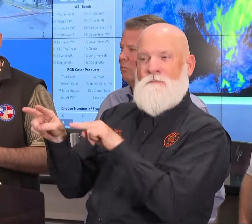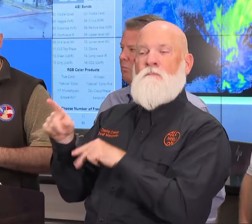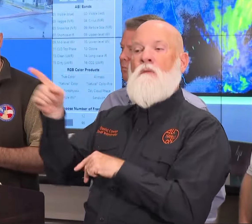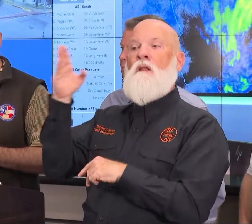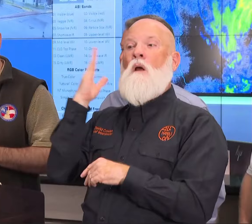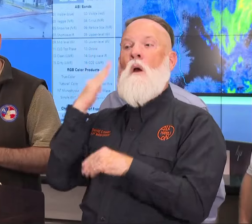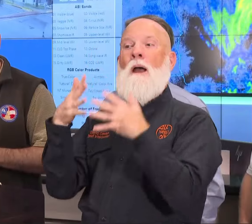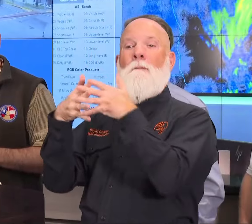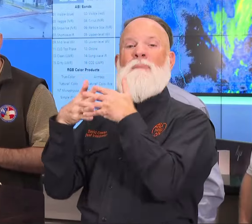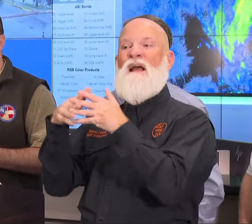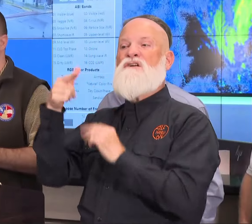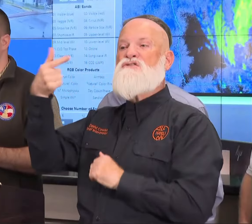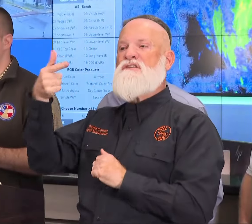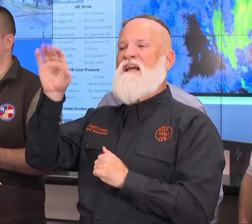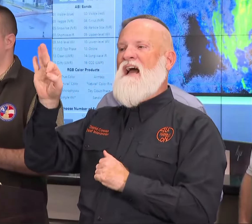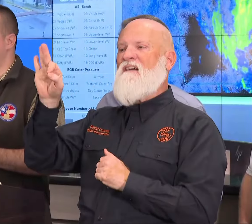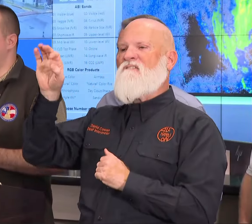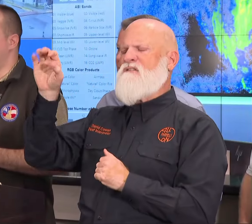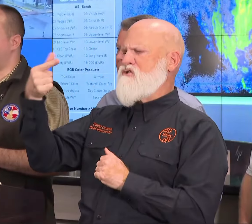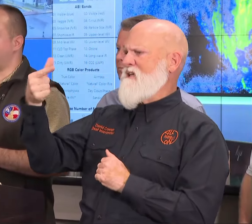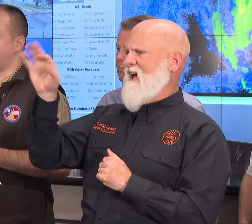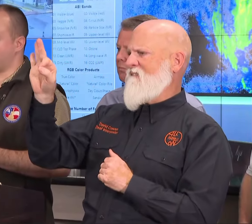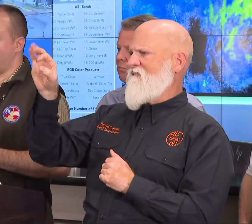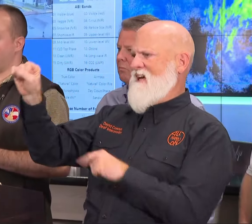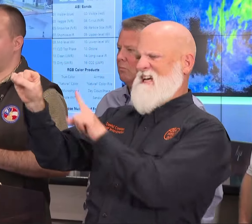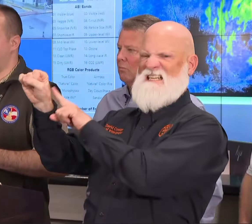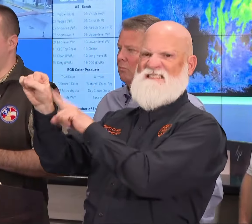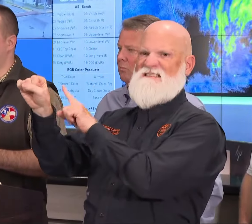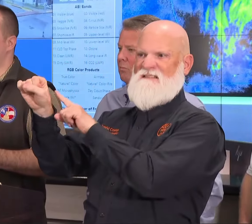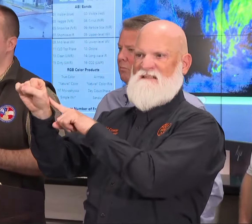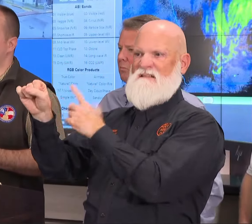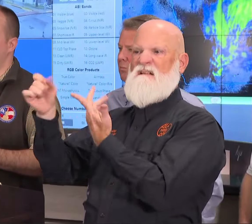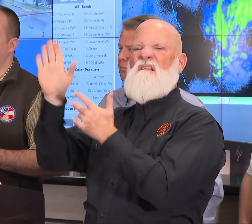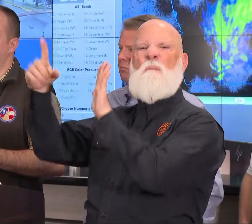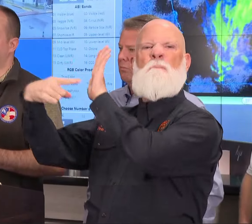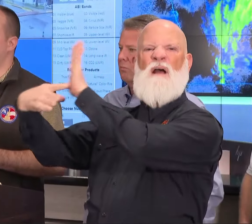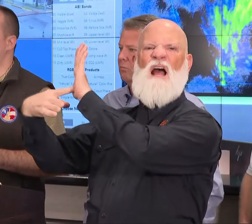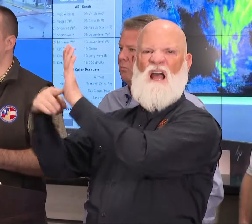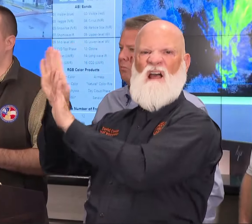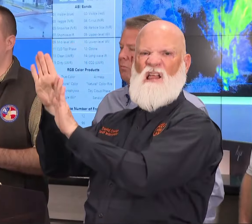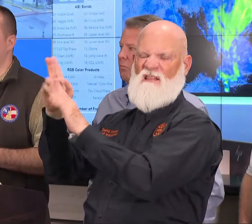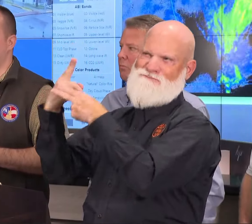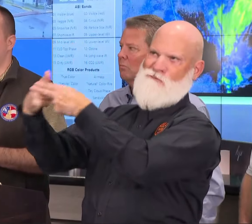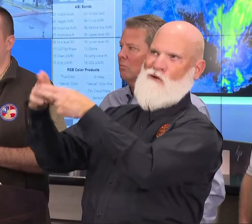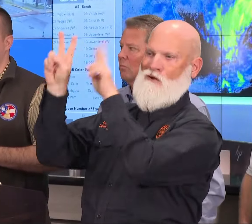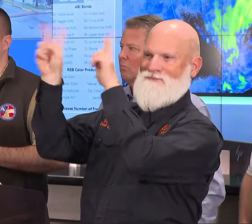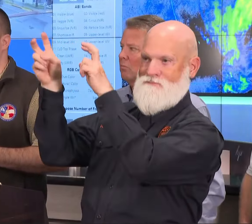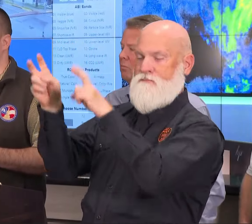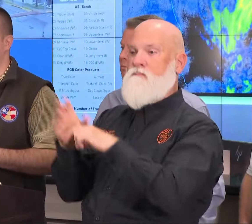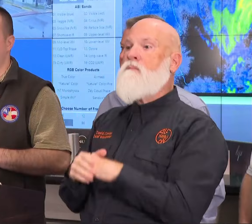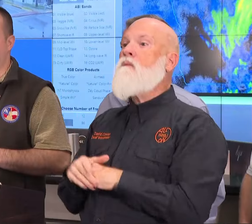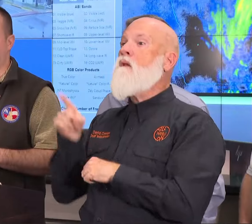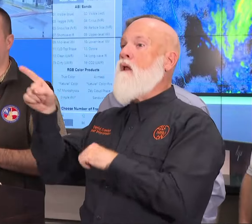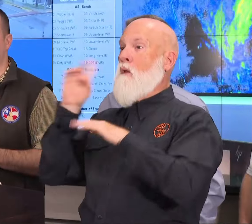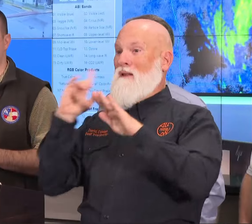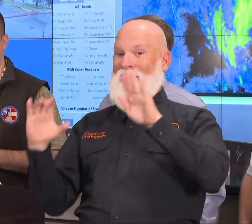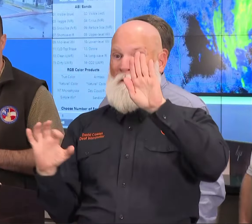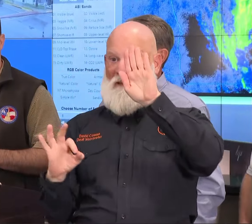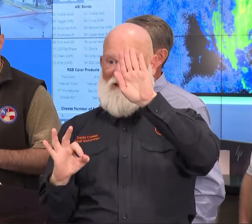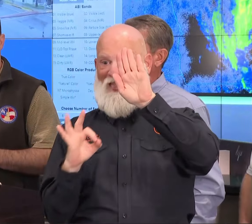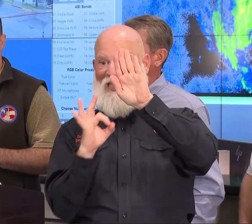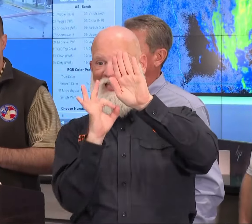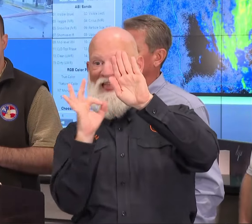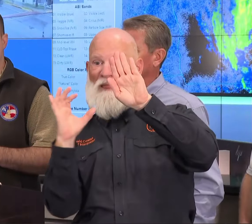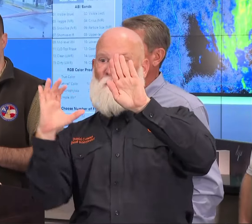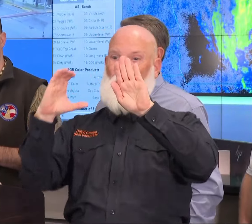on this storm from the beginning. That's showing a potential stalling off the coast, and then on Thursday, potentially the center moving back into